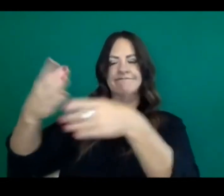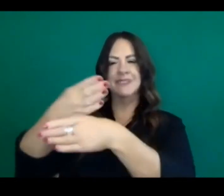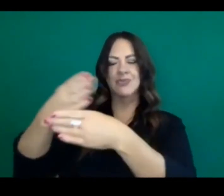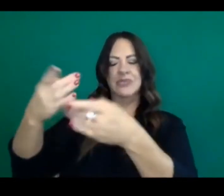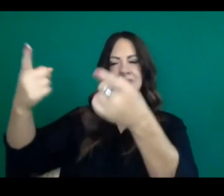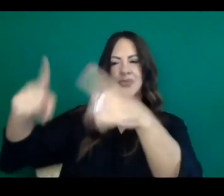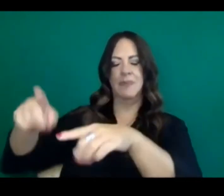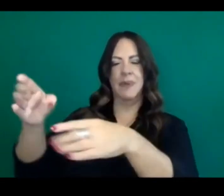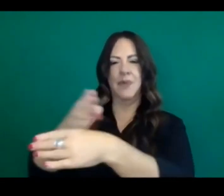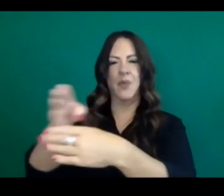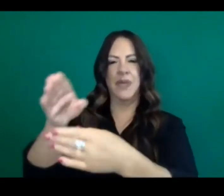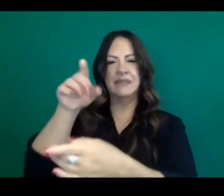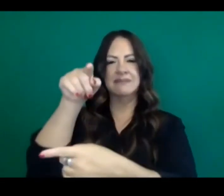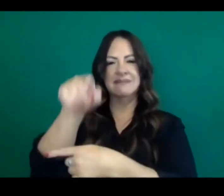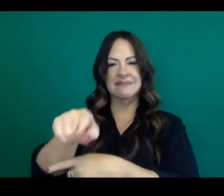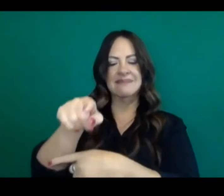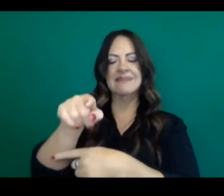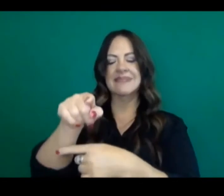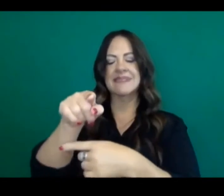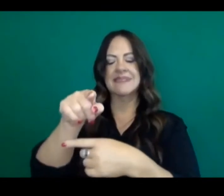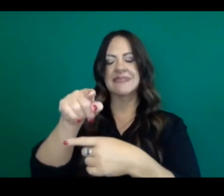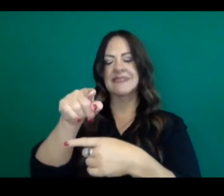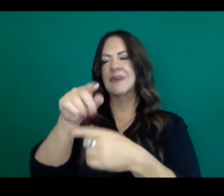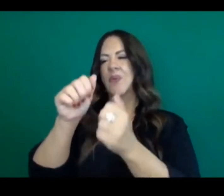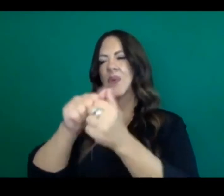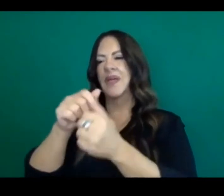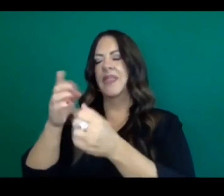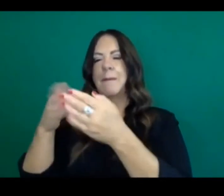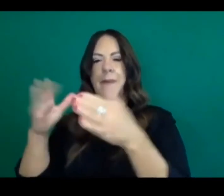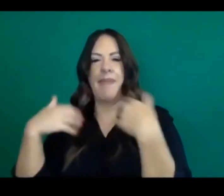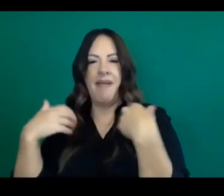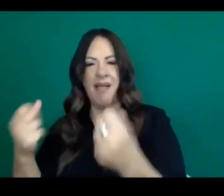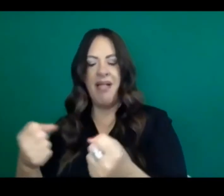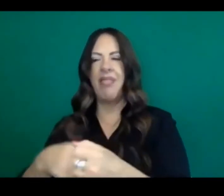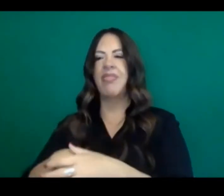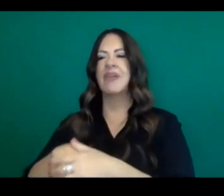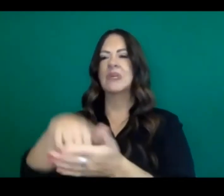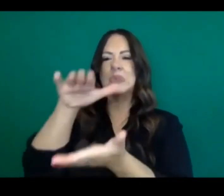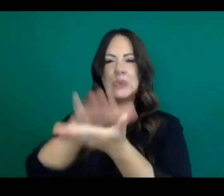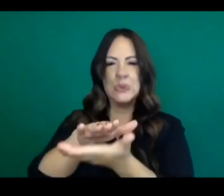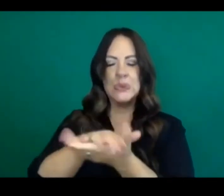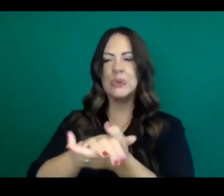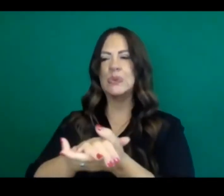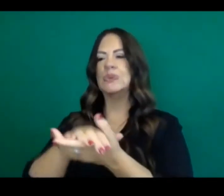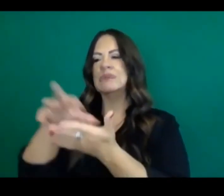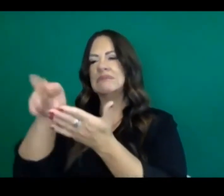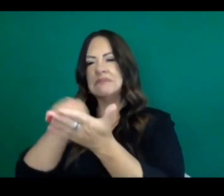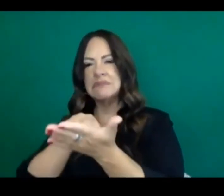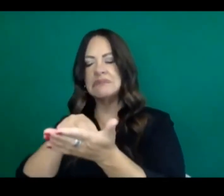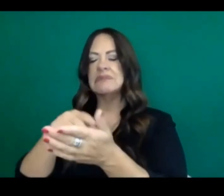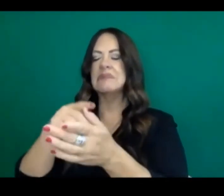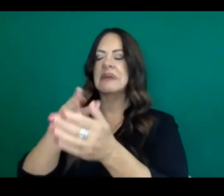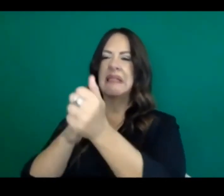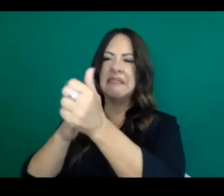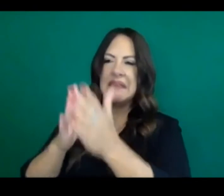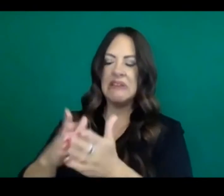and parents and other stakeholders to move forward with that waiver application, but that can also be applied for at the state